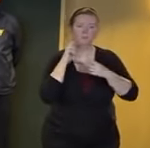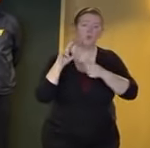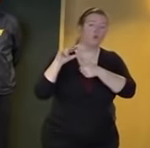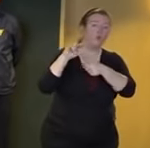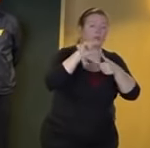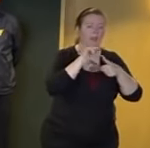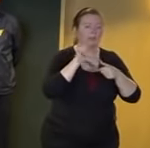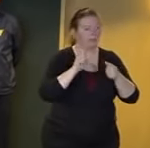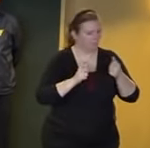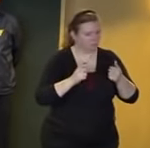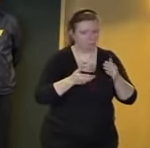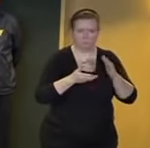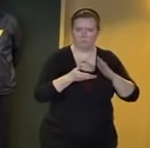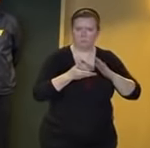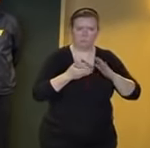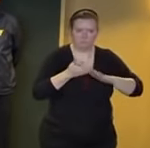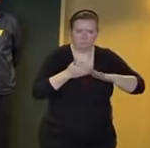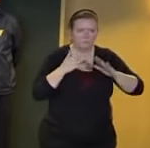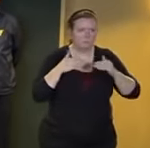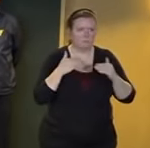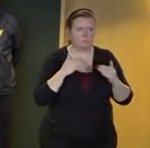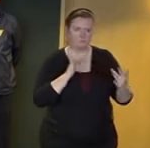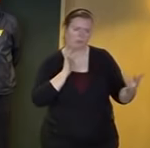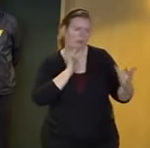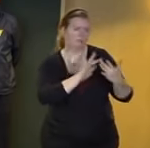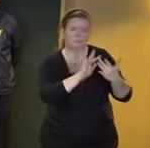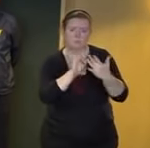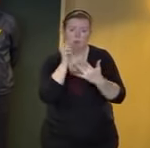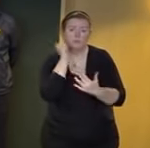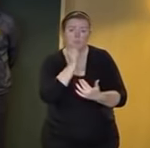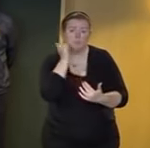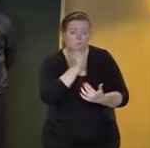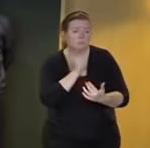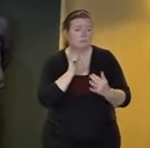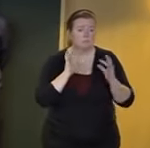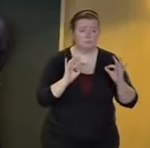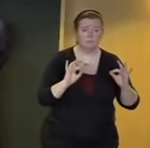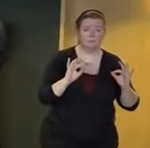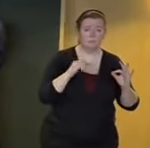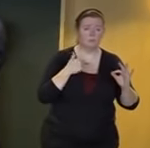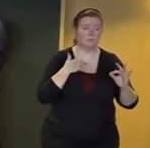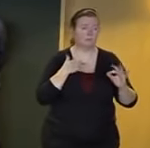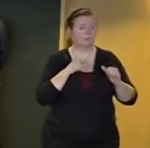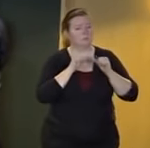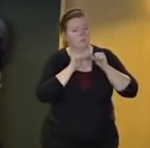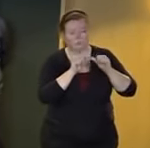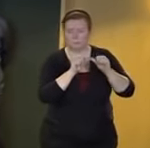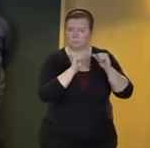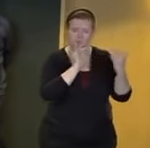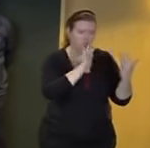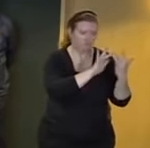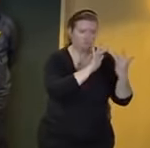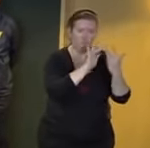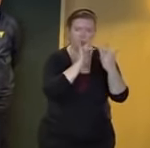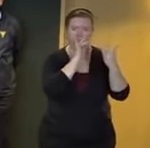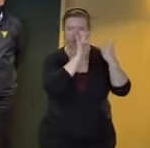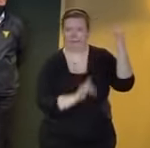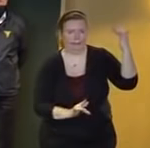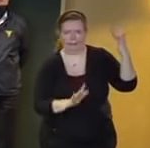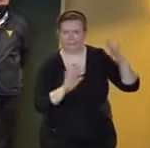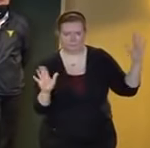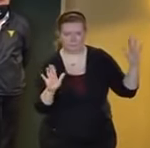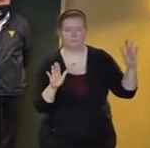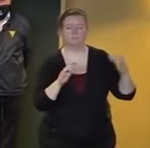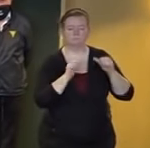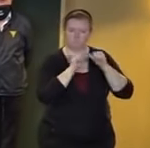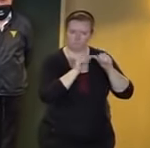so we're working with them day today and making sure that again we have that constant communication interaction between the two sides that they